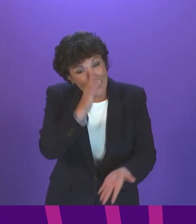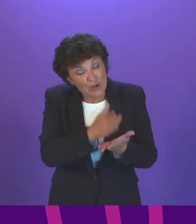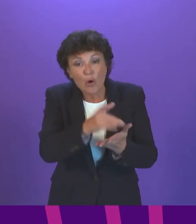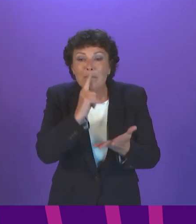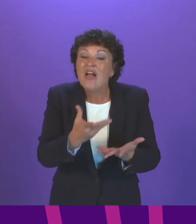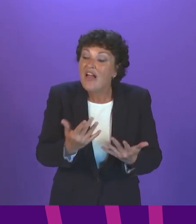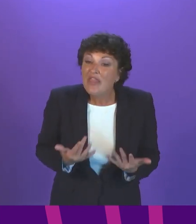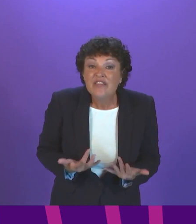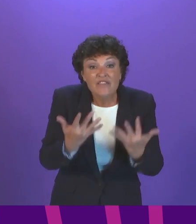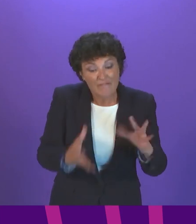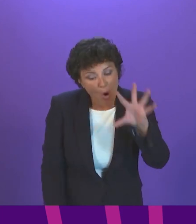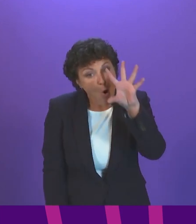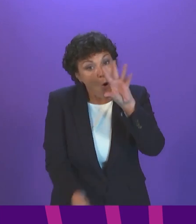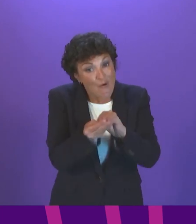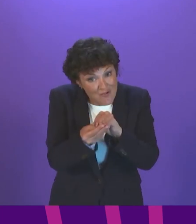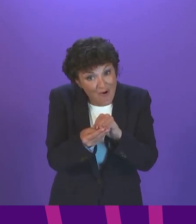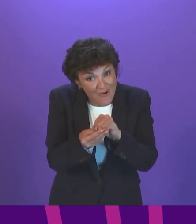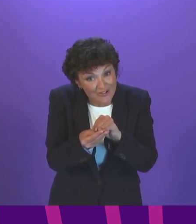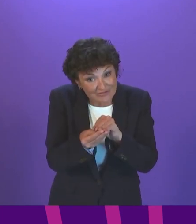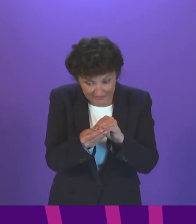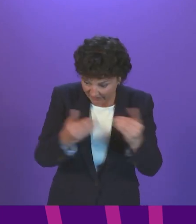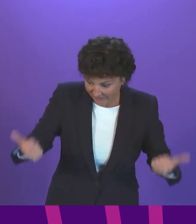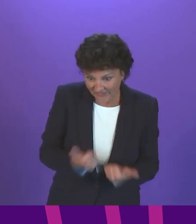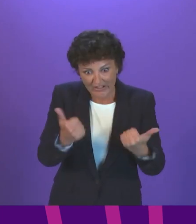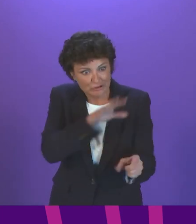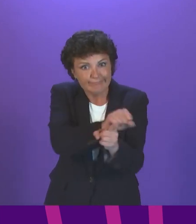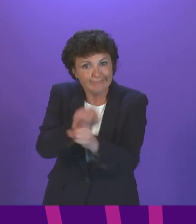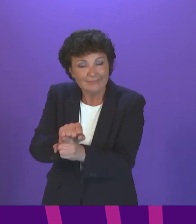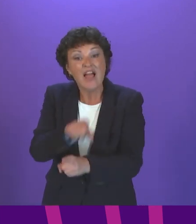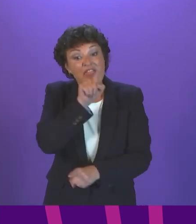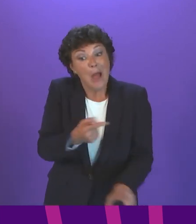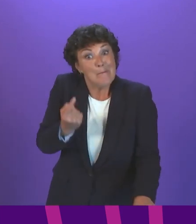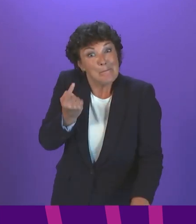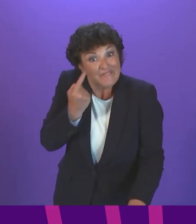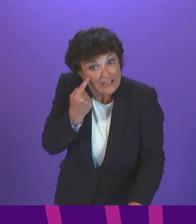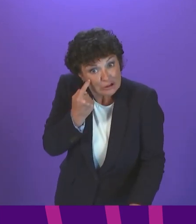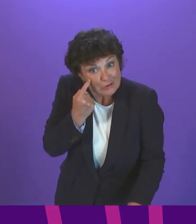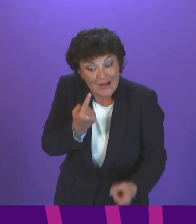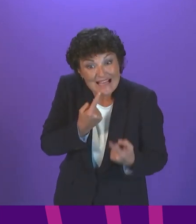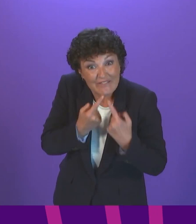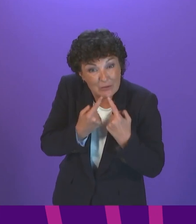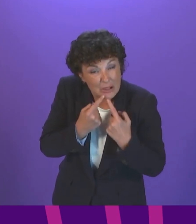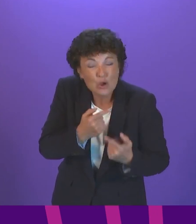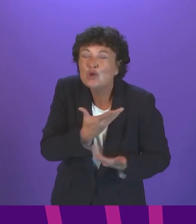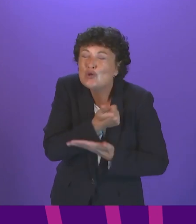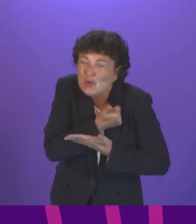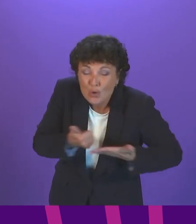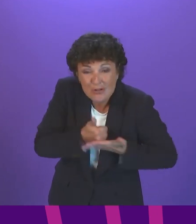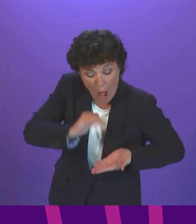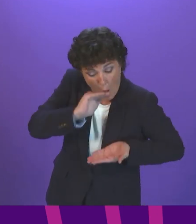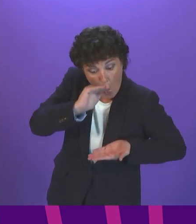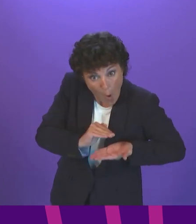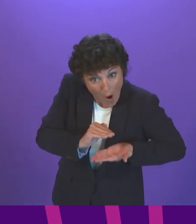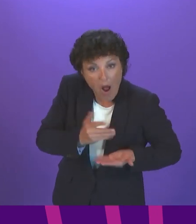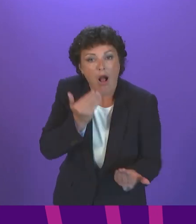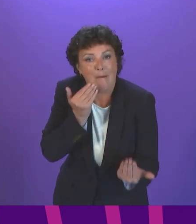cases being closed. Now, what we find in that figure is that the provisional data is much lower than the finalised data. So